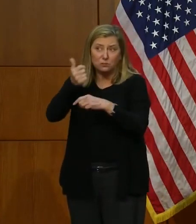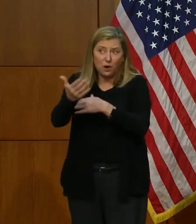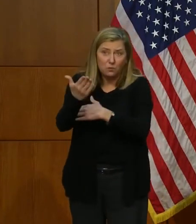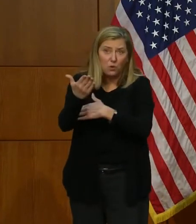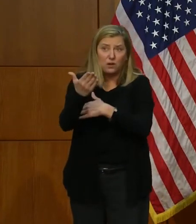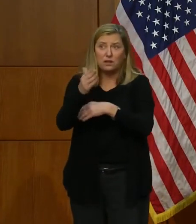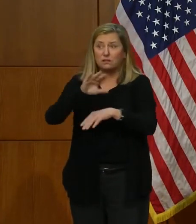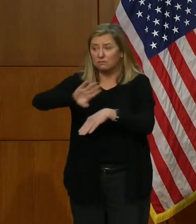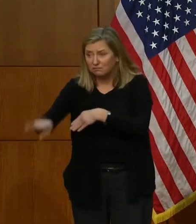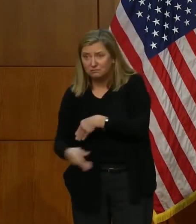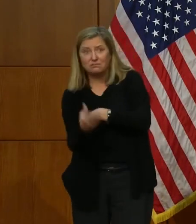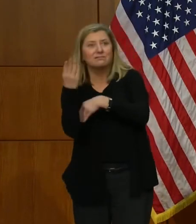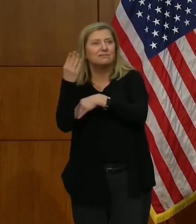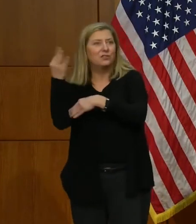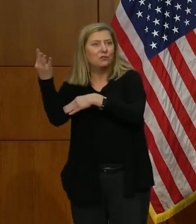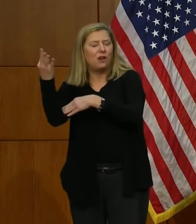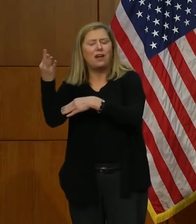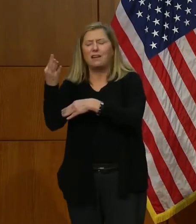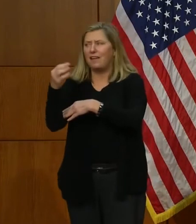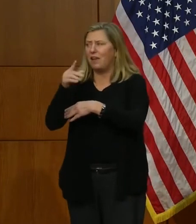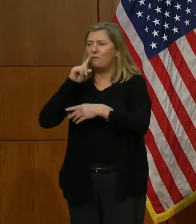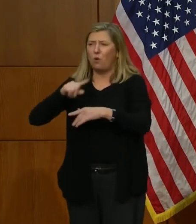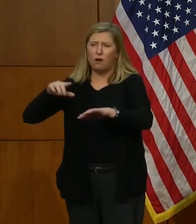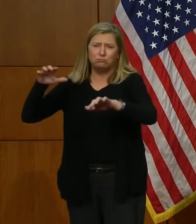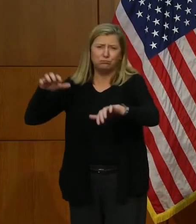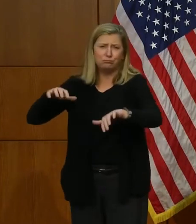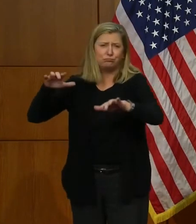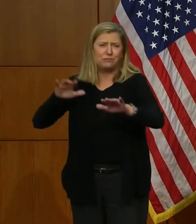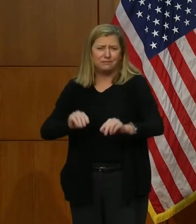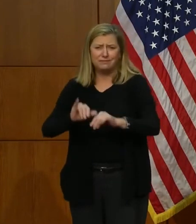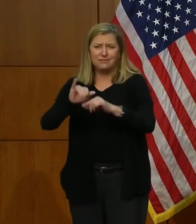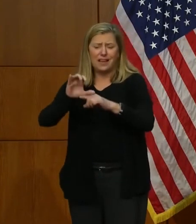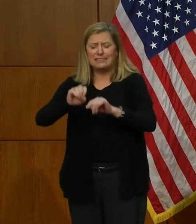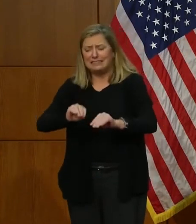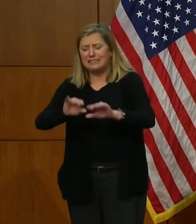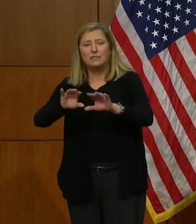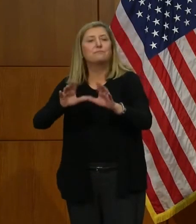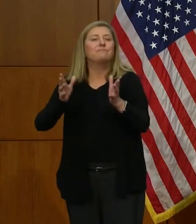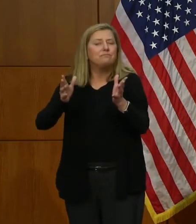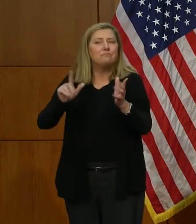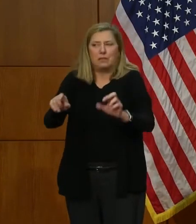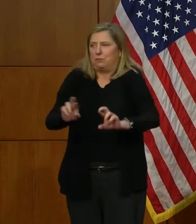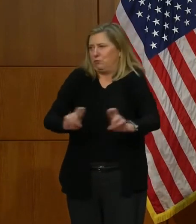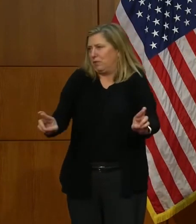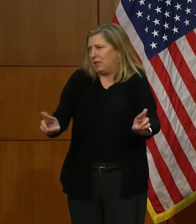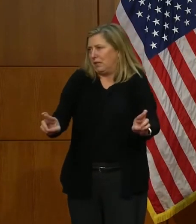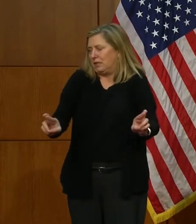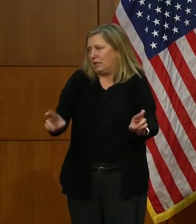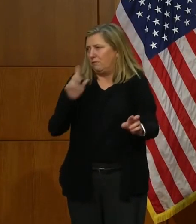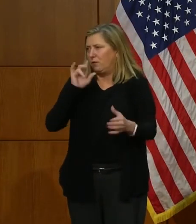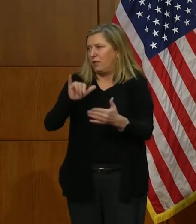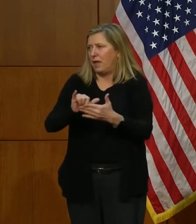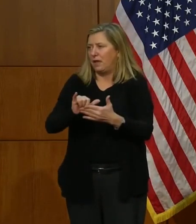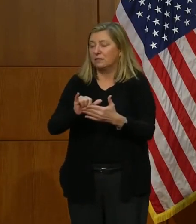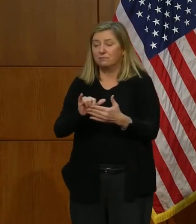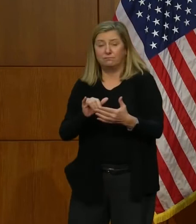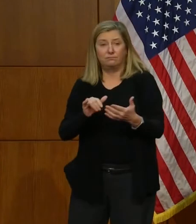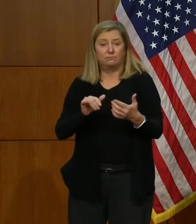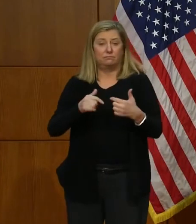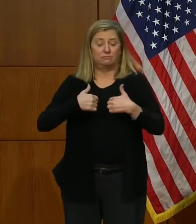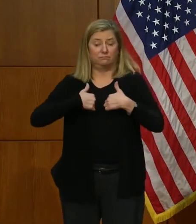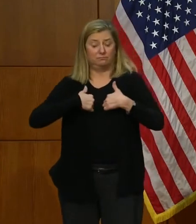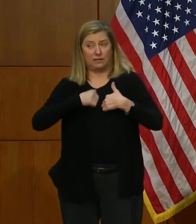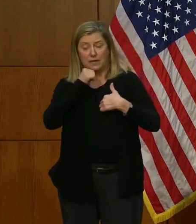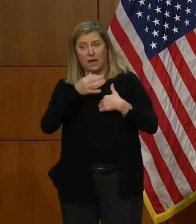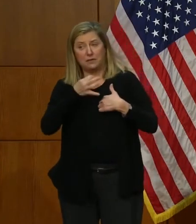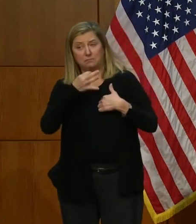everybody needs to be as prepared as they can. And I guess one last thing I would say, not that I'm a driving